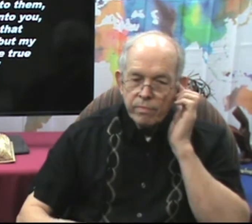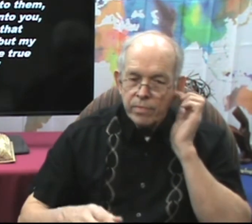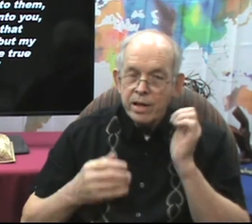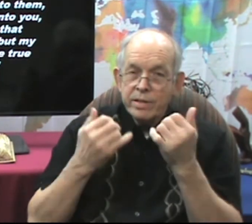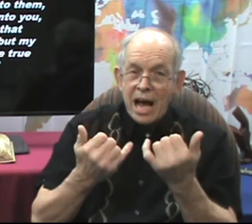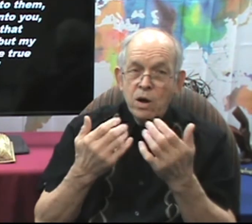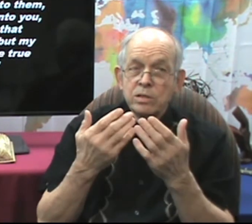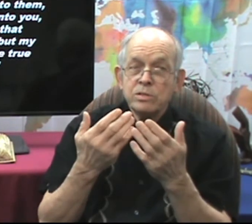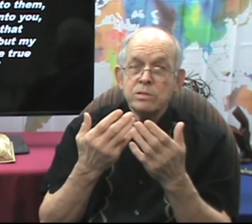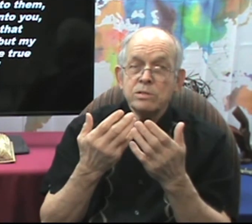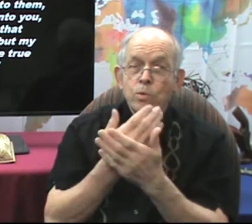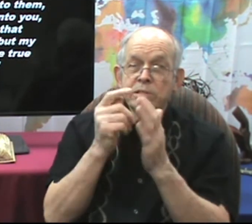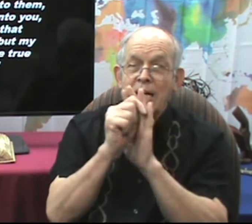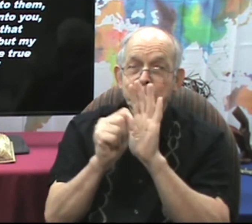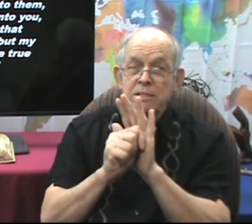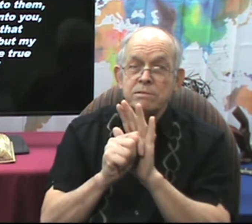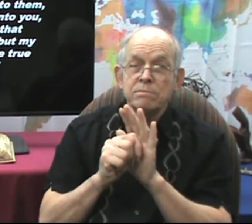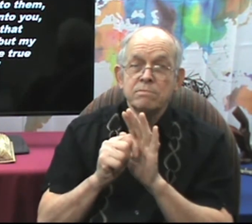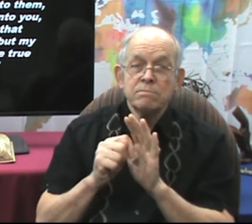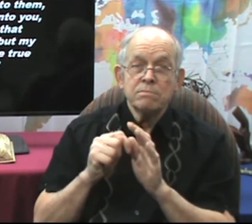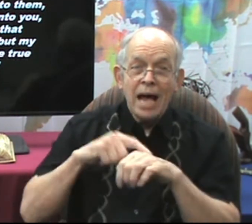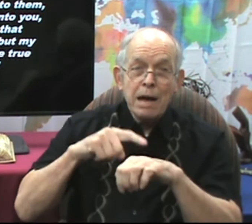Now. You said. Done.